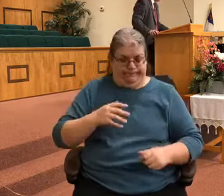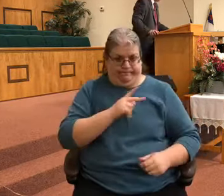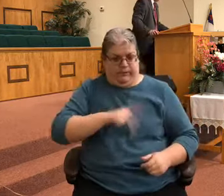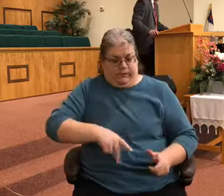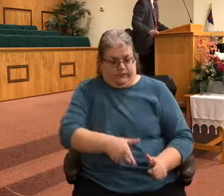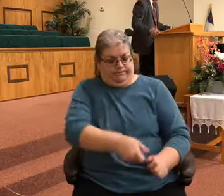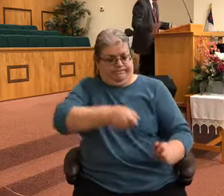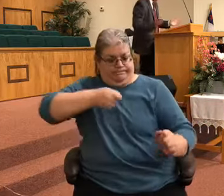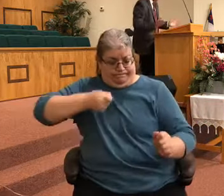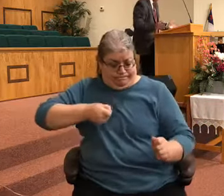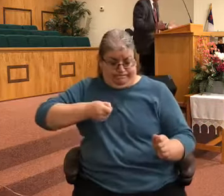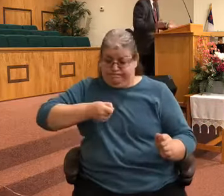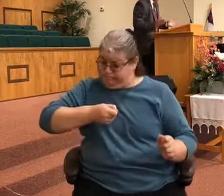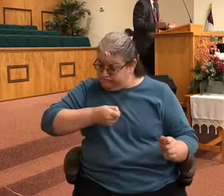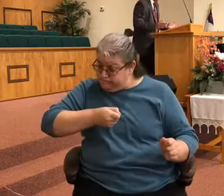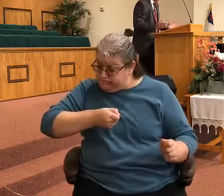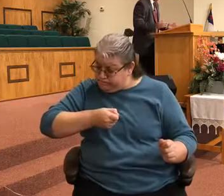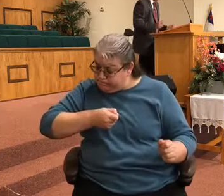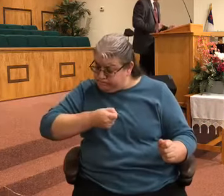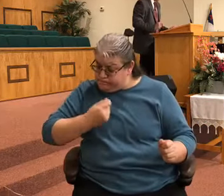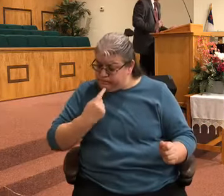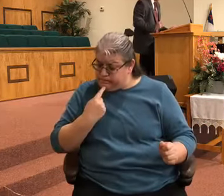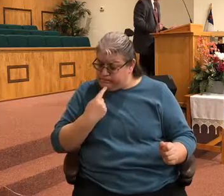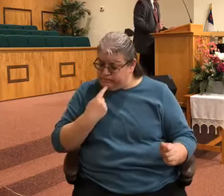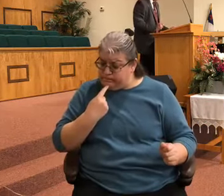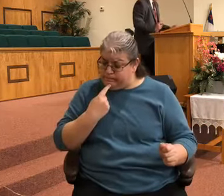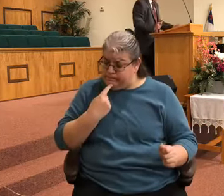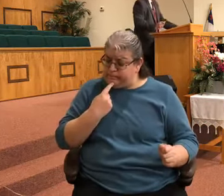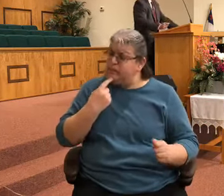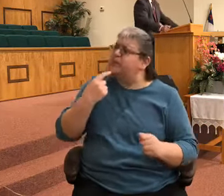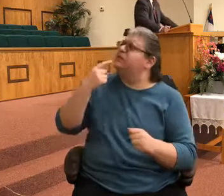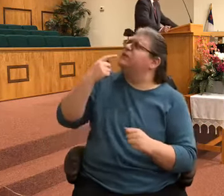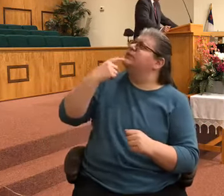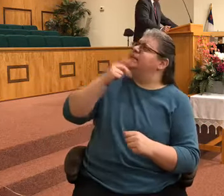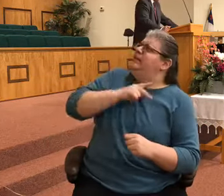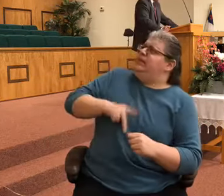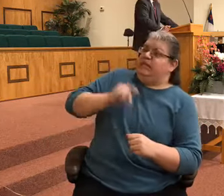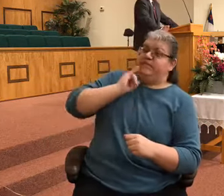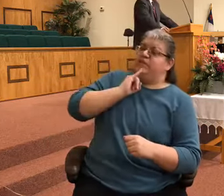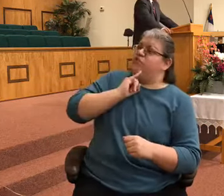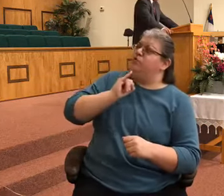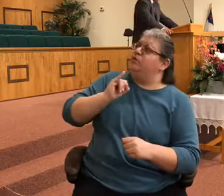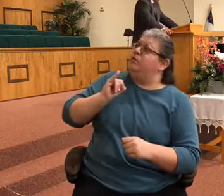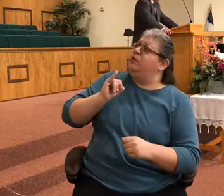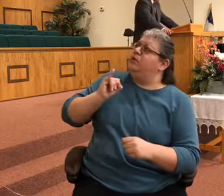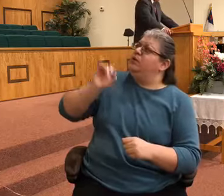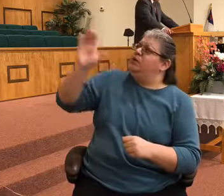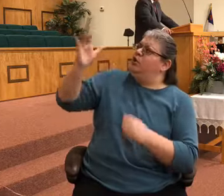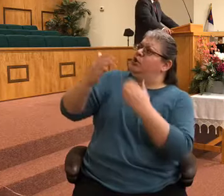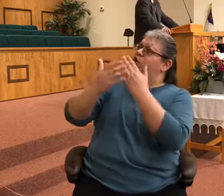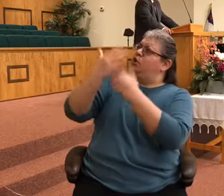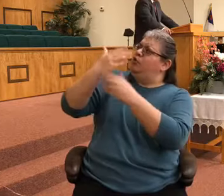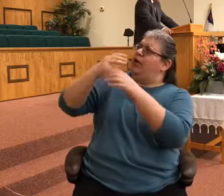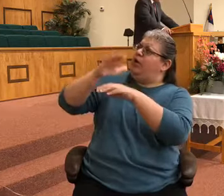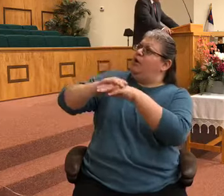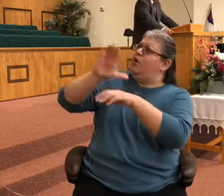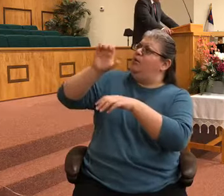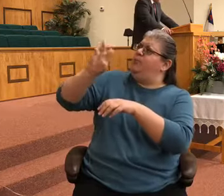And he said to the king of Israel, Put thy hand upon the bow. And he put his hand upon it. And Elisha put his